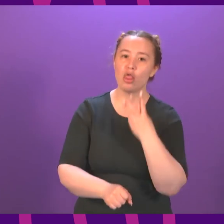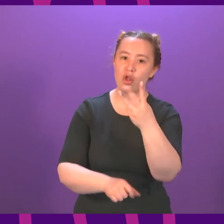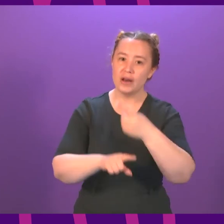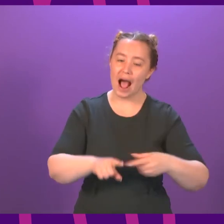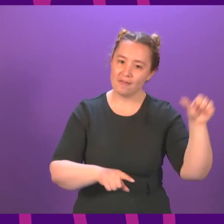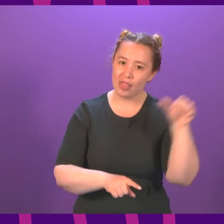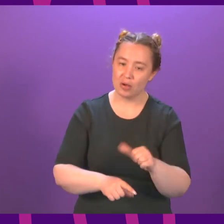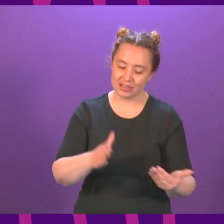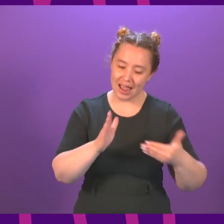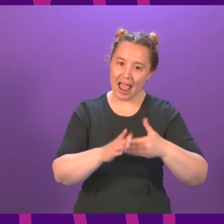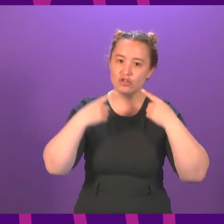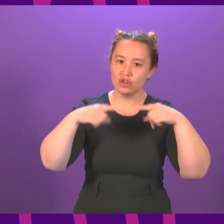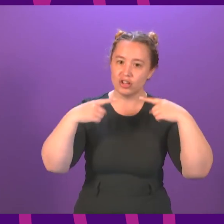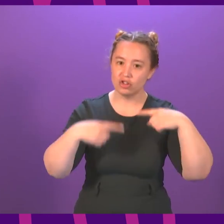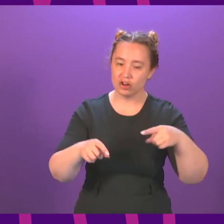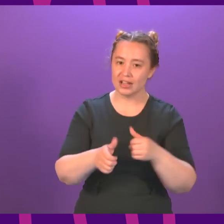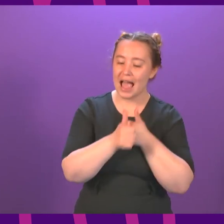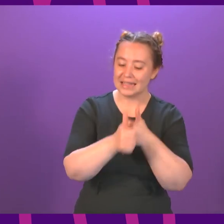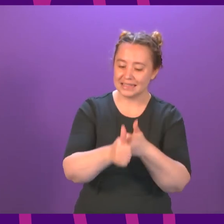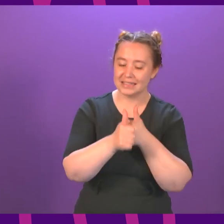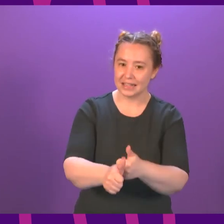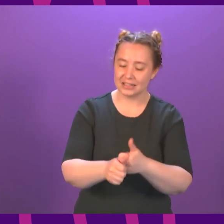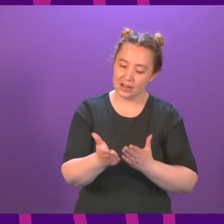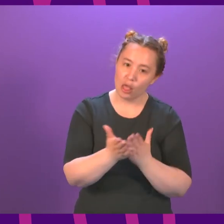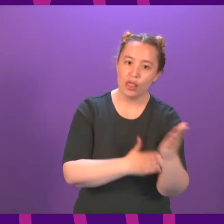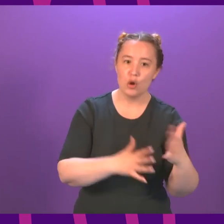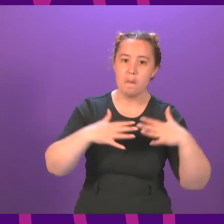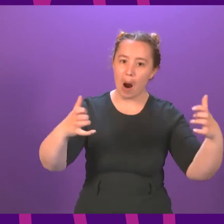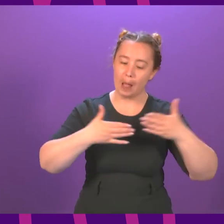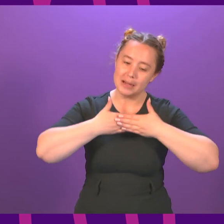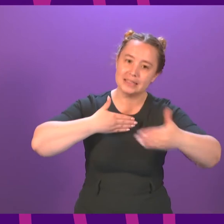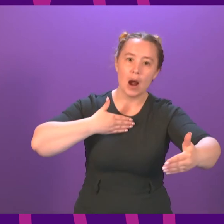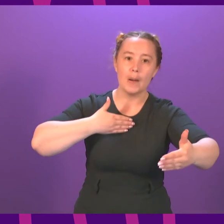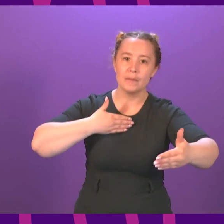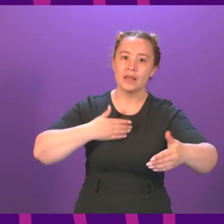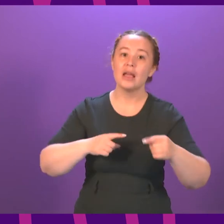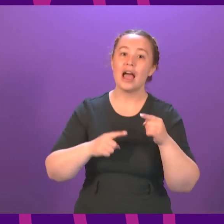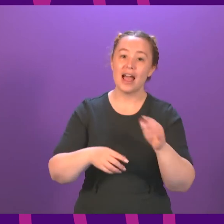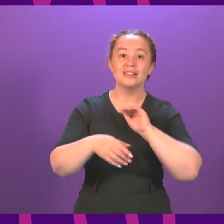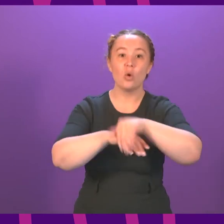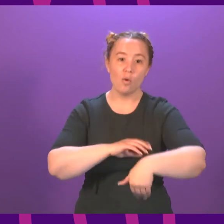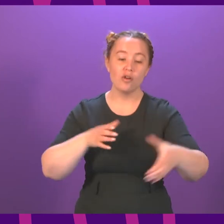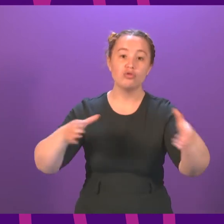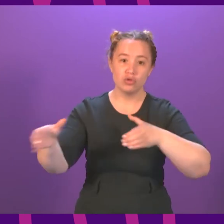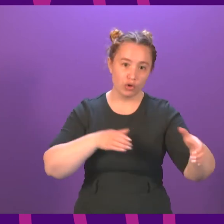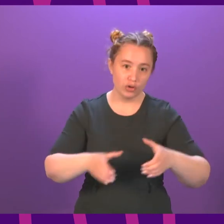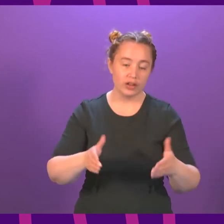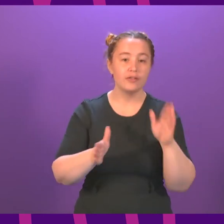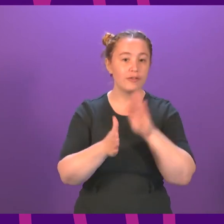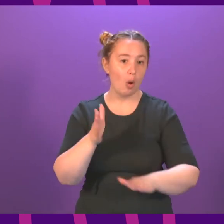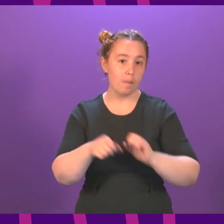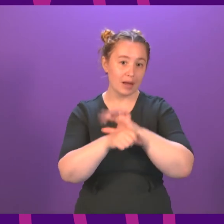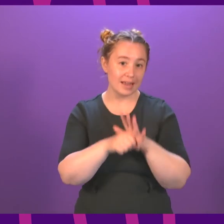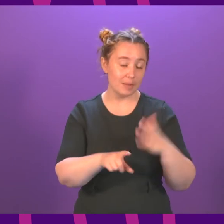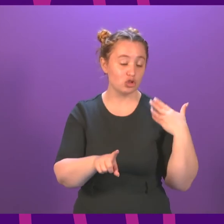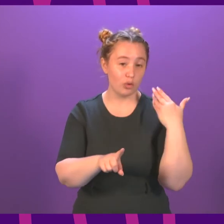teachers and classroom assistants over the parliamentary term. Of course, that is over and above those recruited during the pandemic so far.